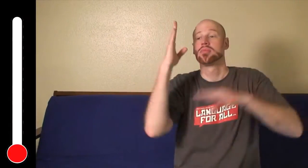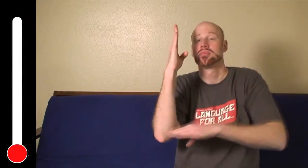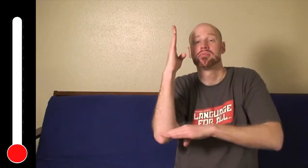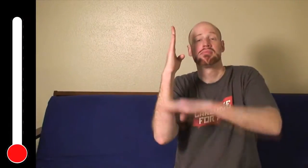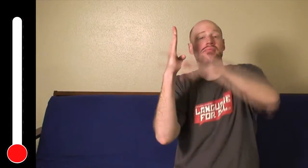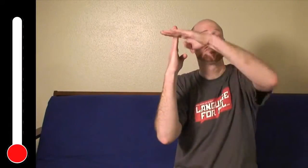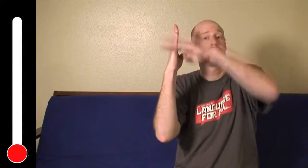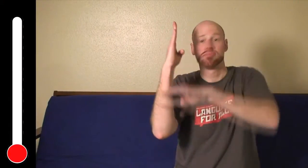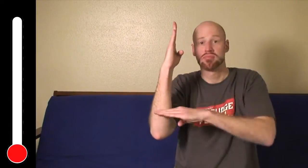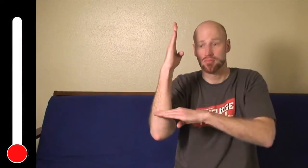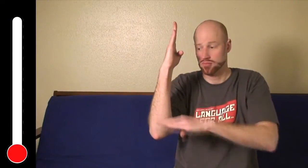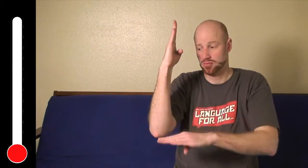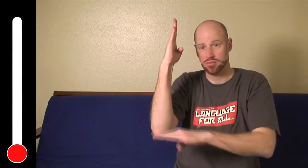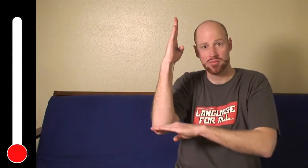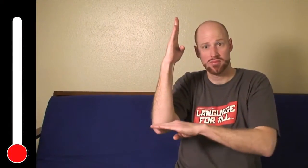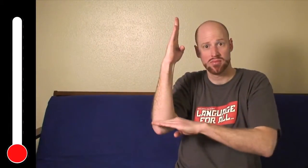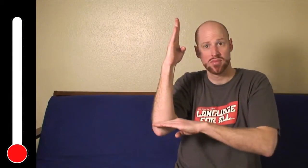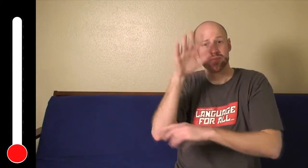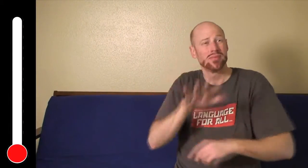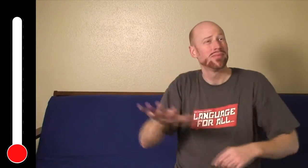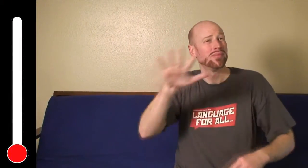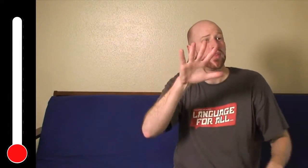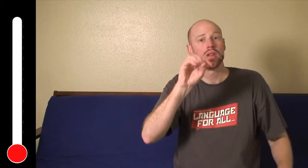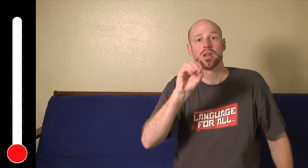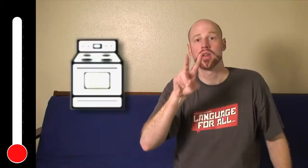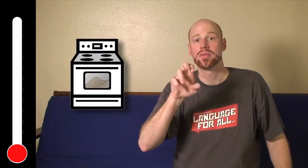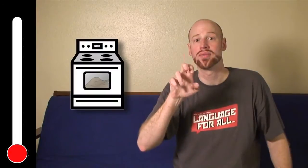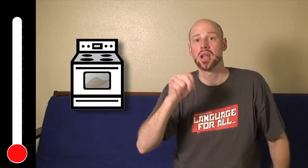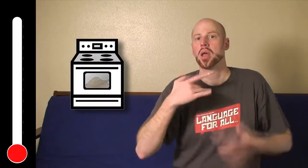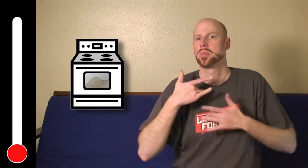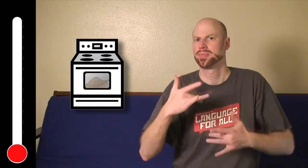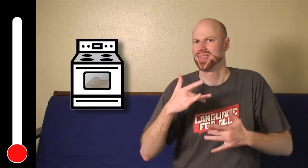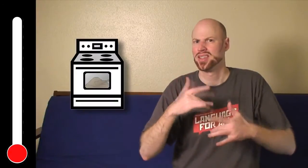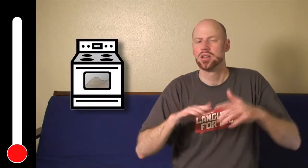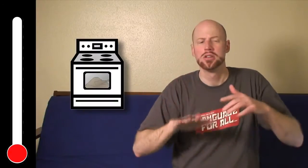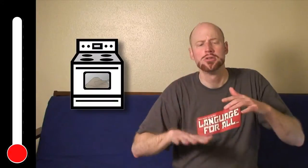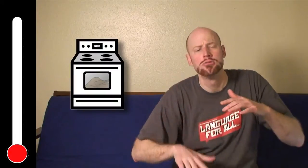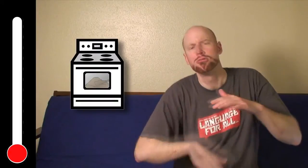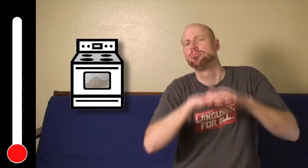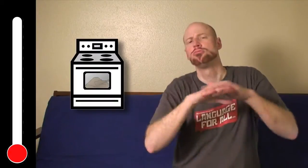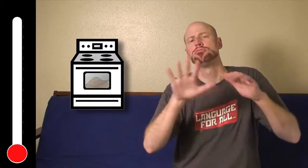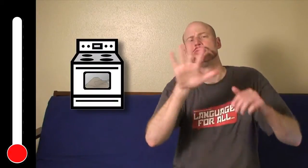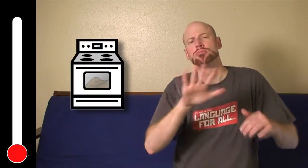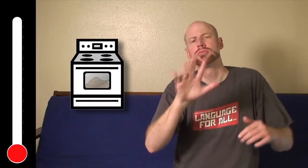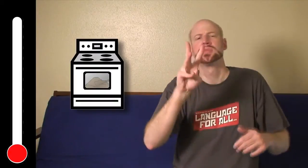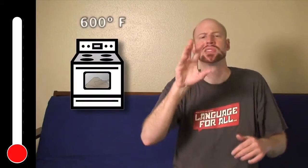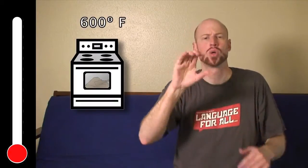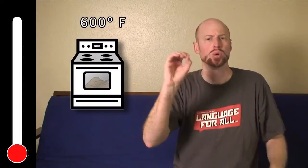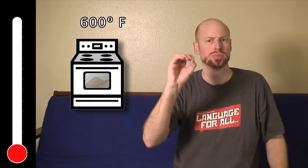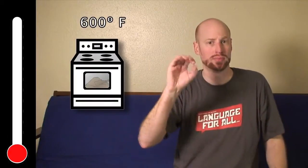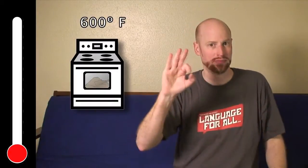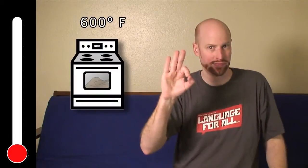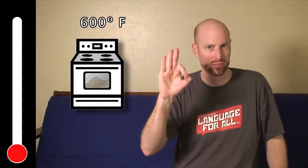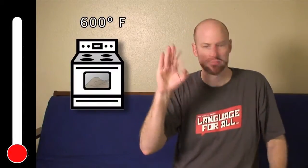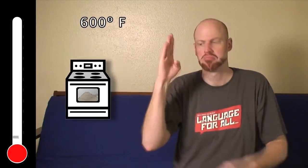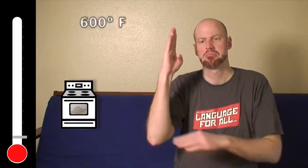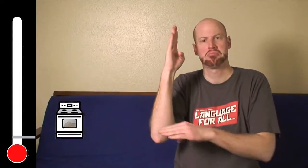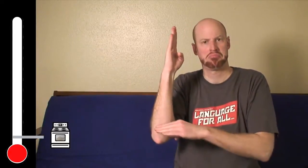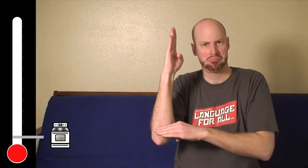Let's get an idea as to where that falls in the range of hot type stuff. 600 degrees Fahrenheit is the max of most ovens out there.